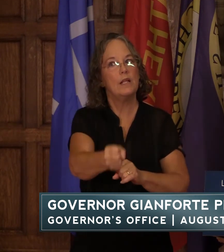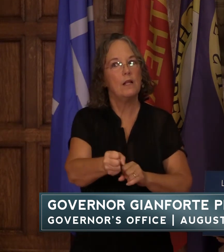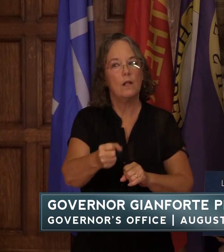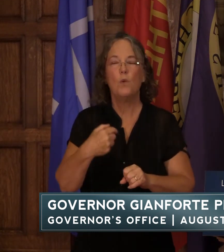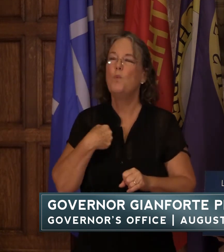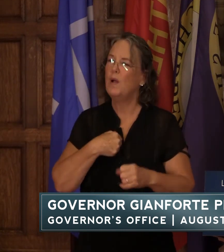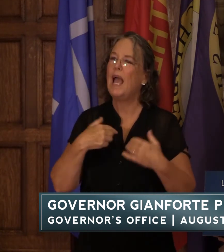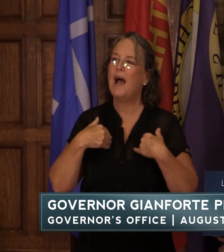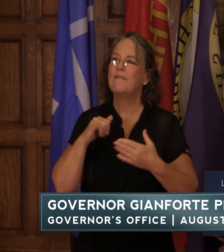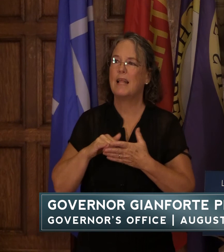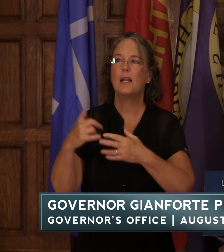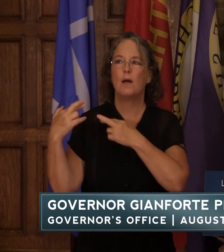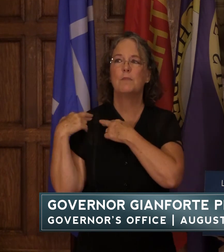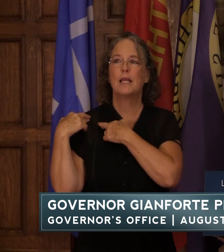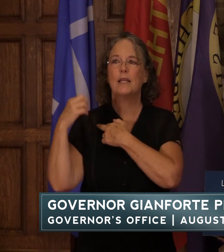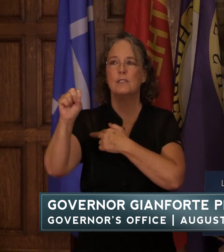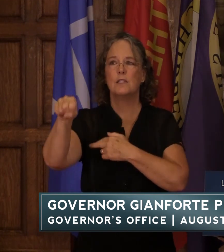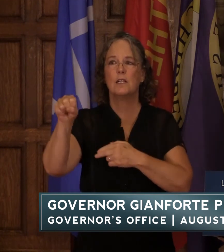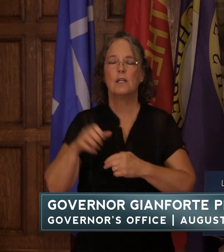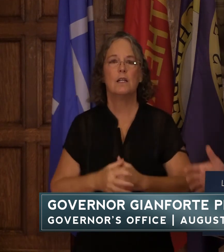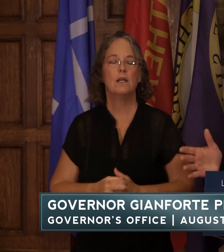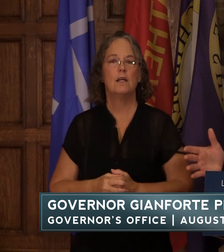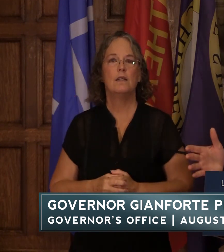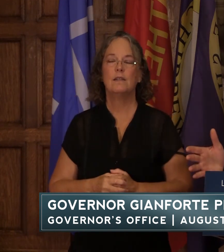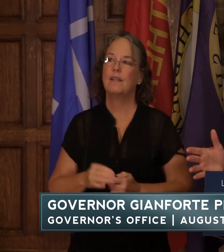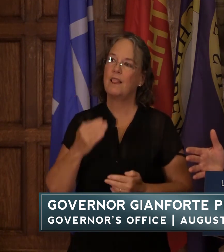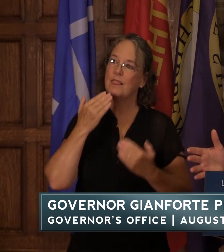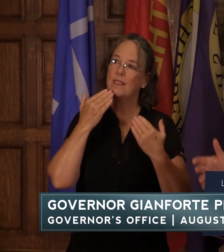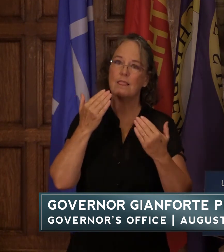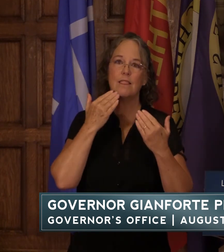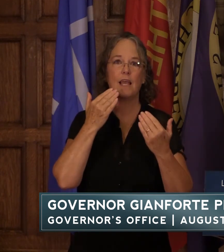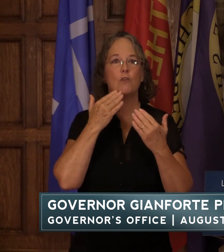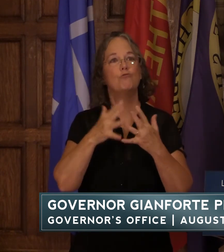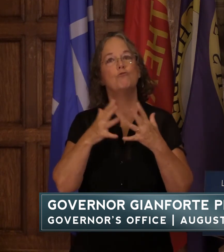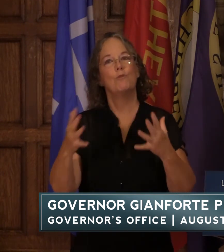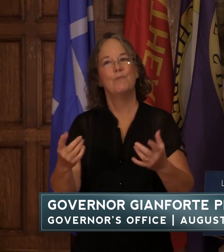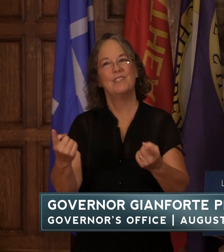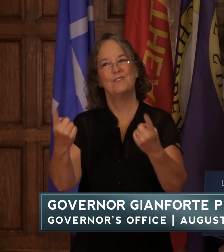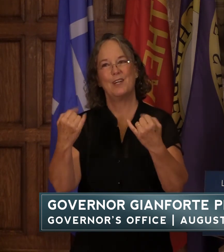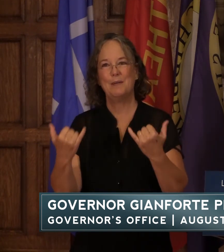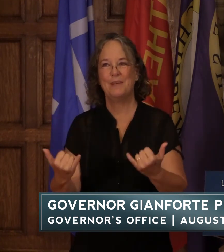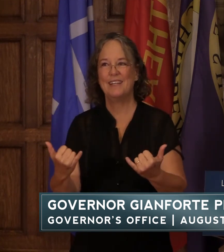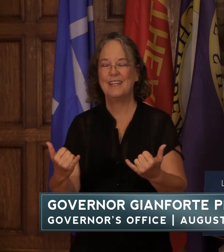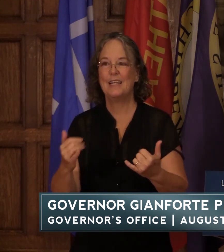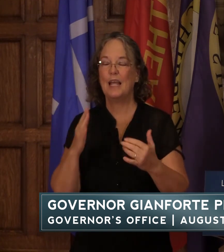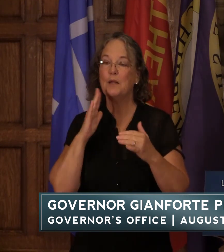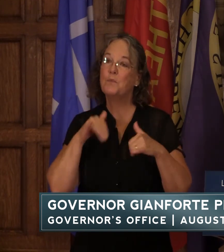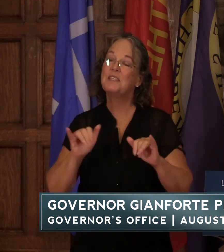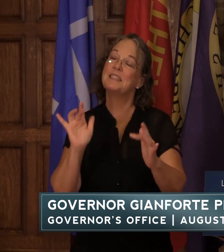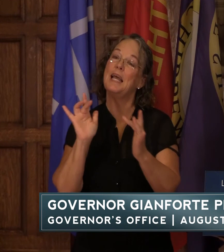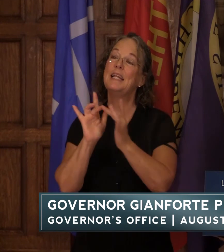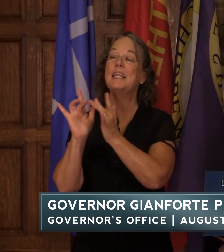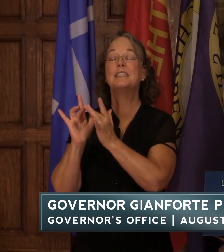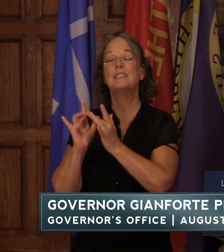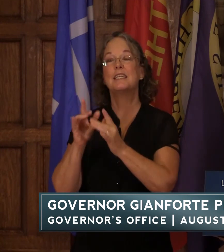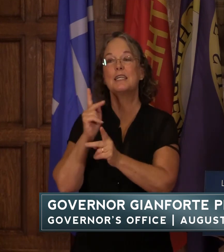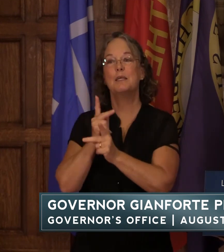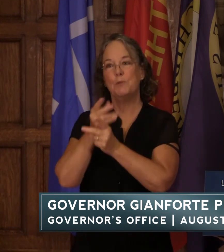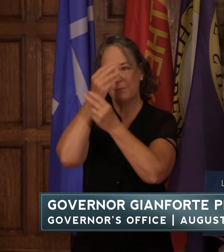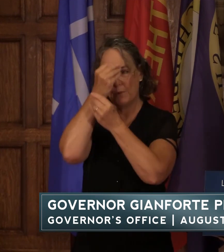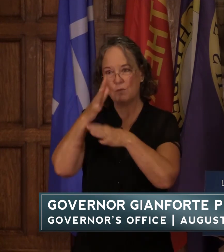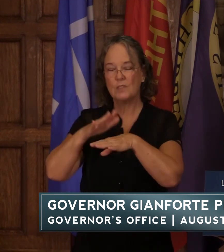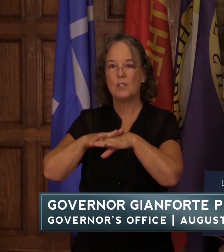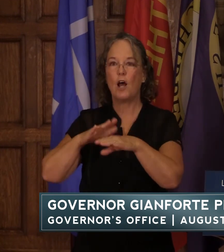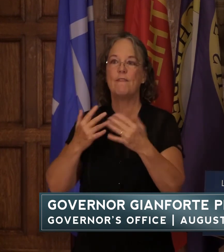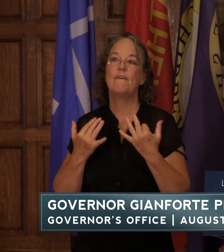questions online okay uh thank you very much for being here today we'll stay in touch and we'll keep you posted on the fires